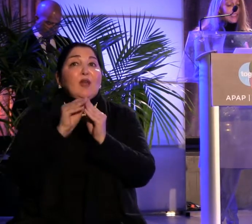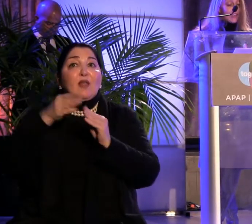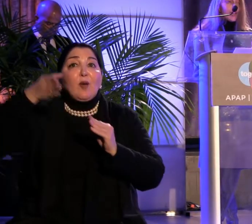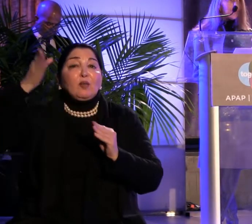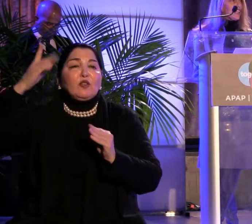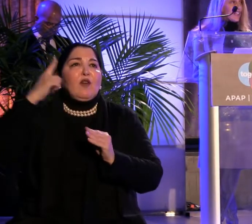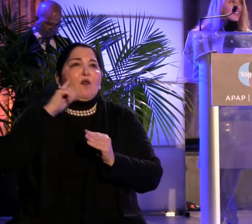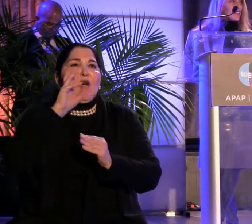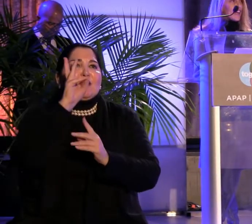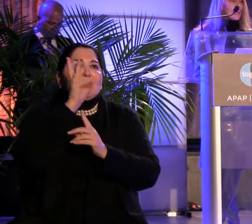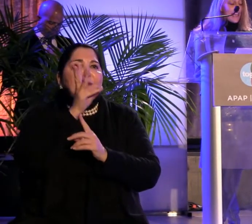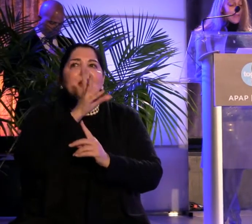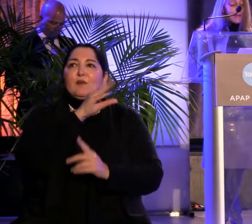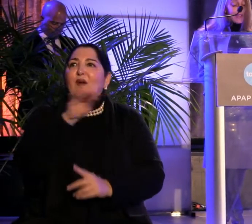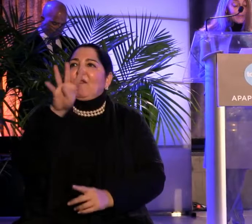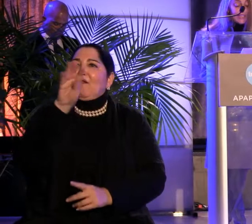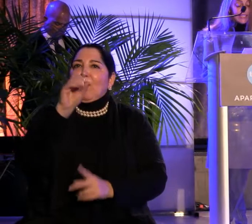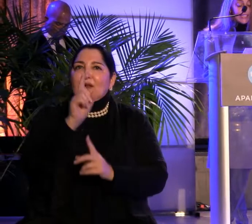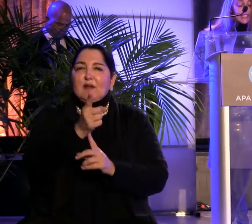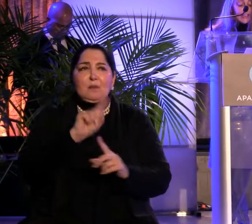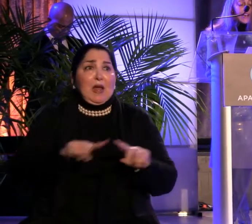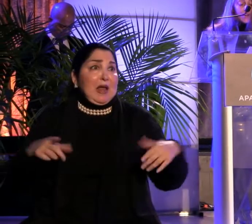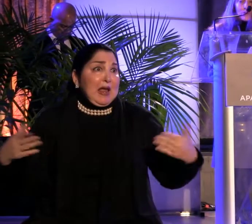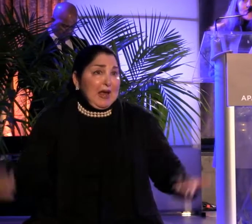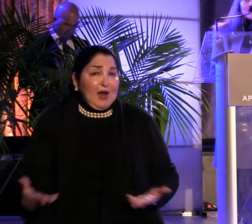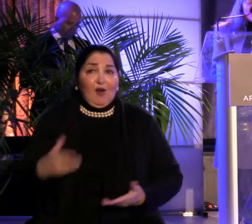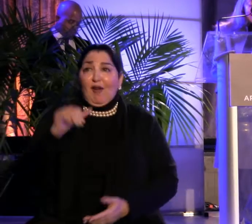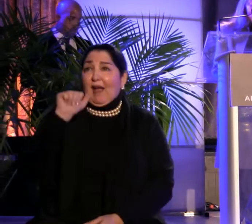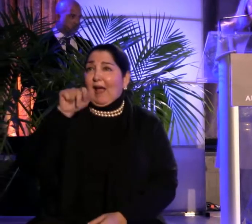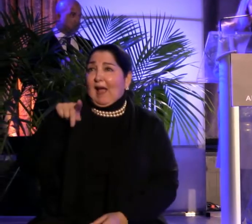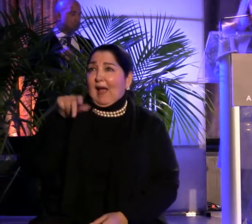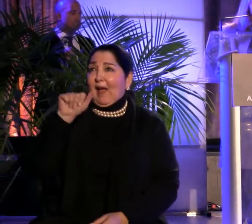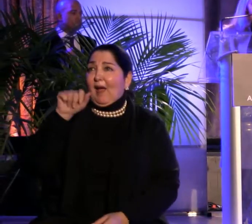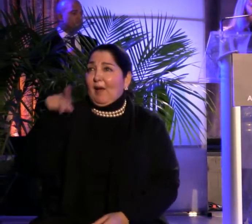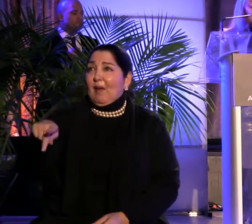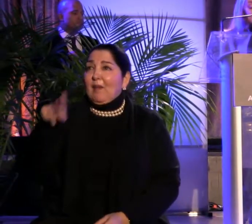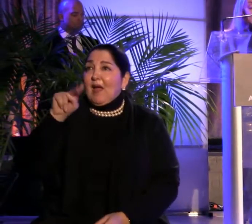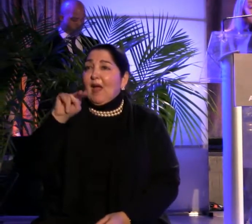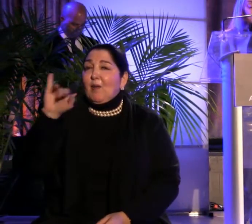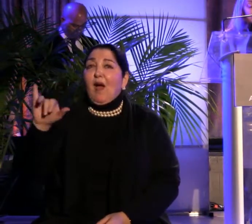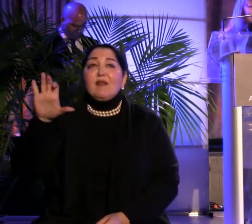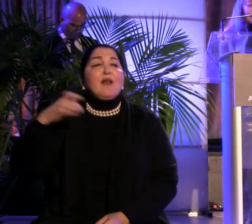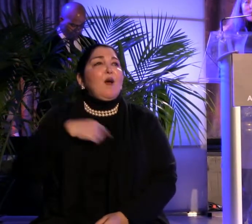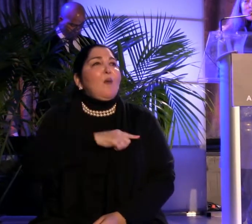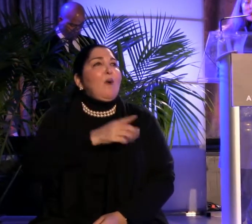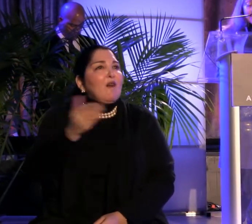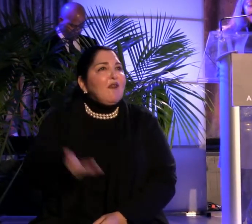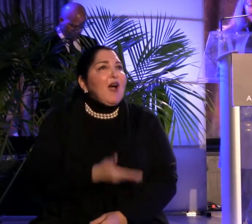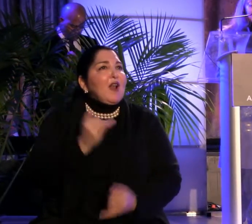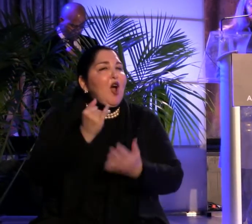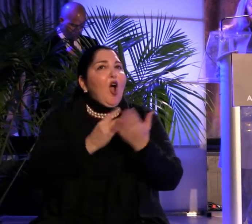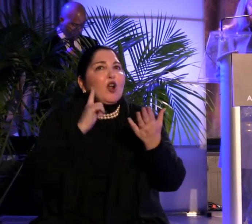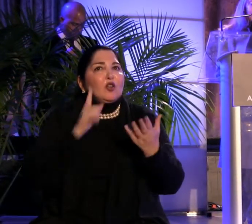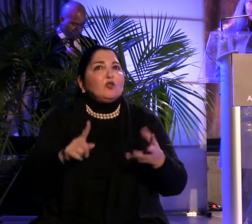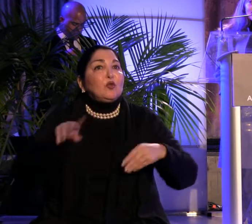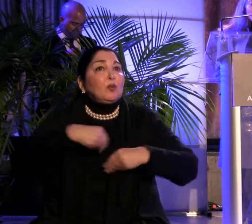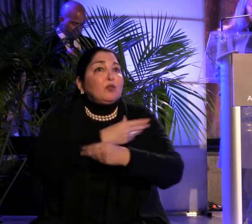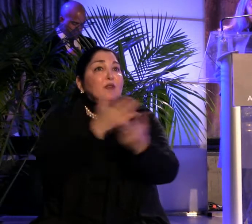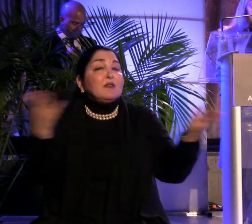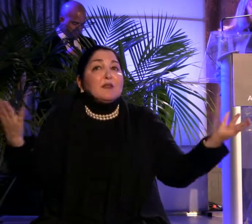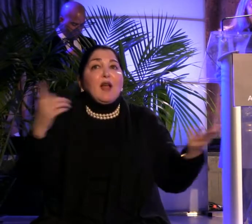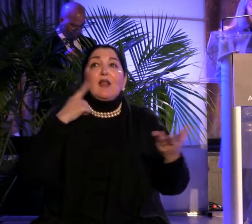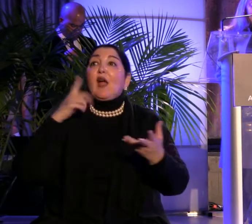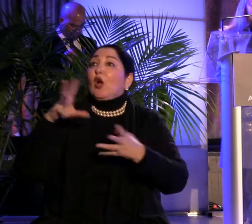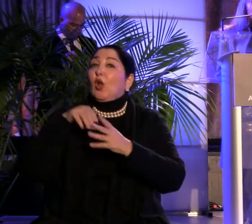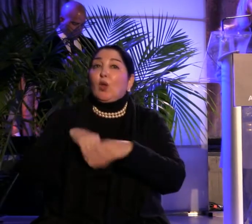seconds. But here at APAP NYC, we have invited artists to make the presentations and allow for a creative approach that can